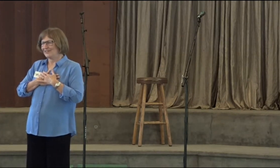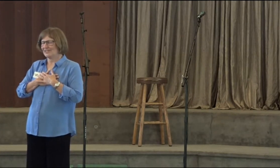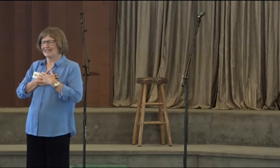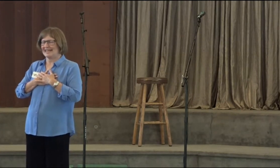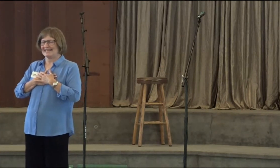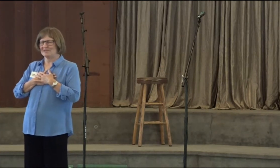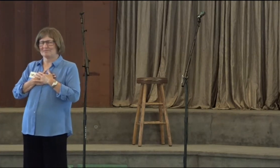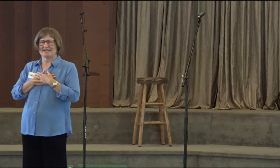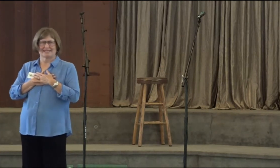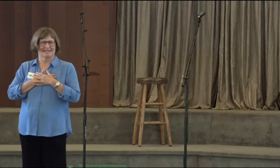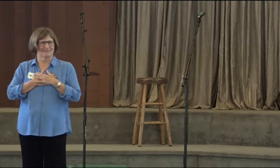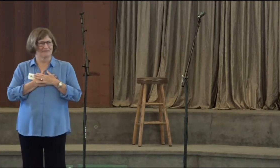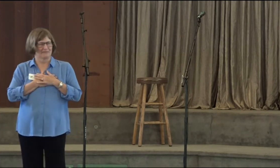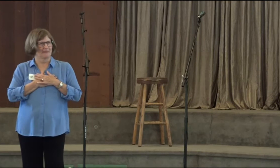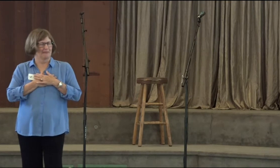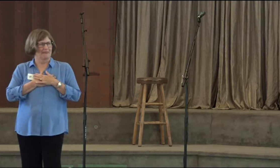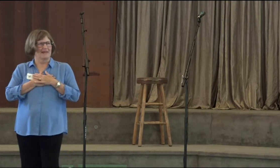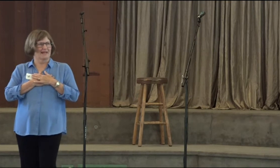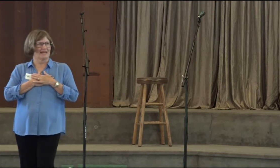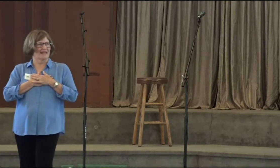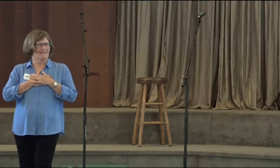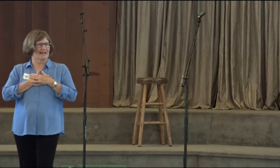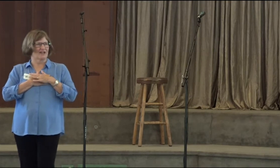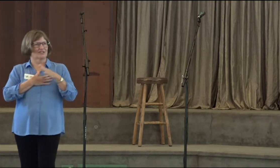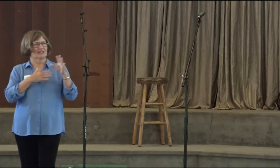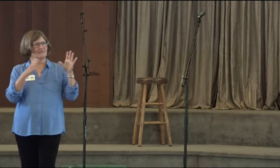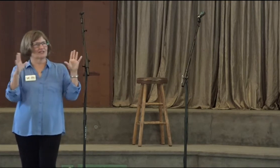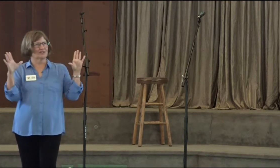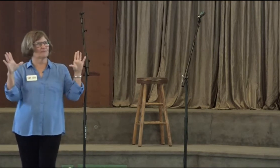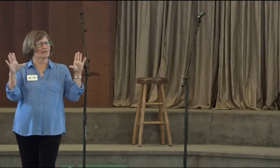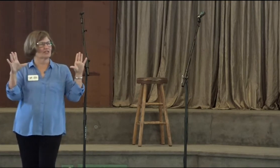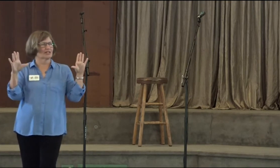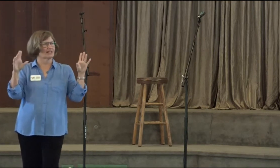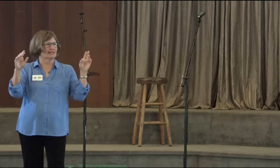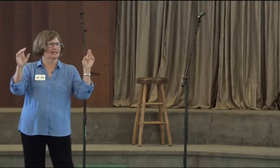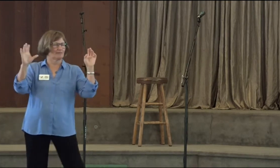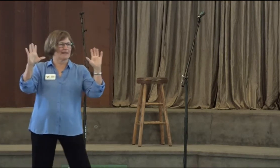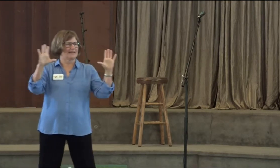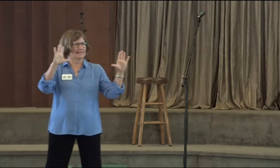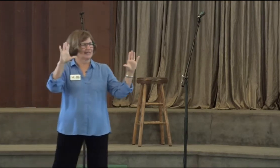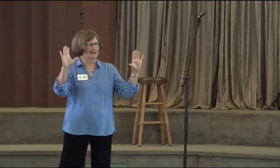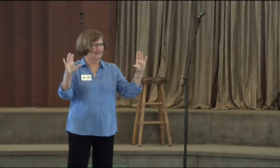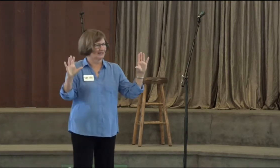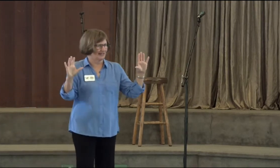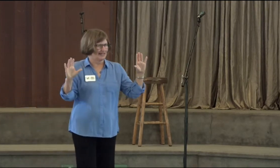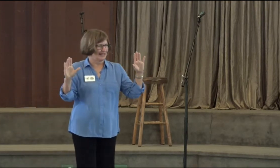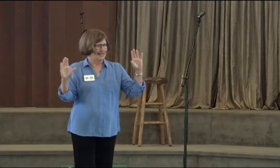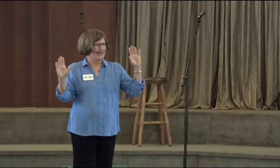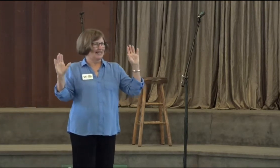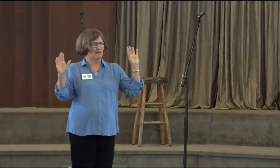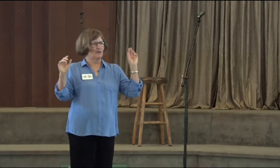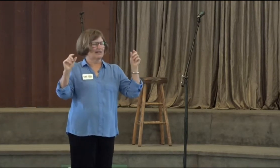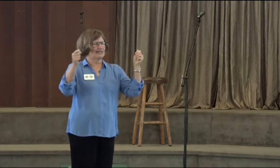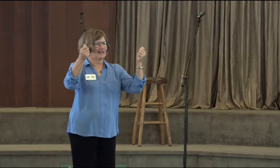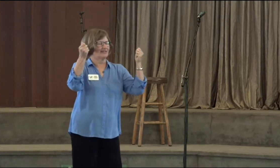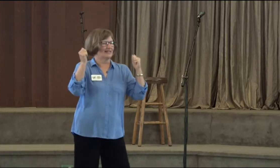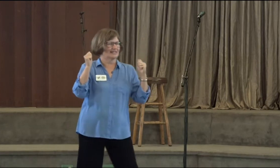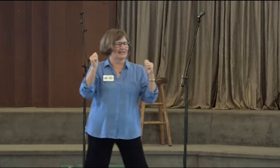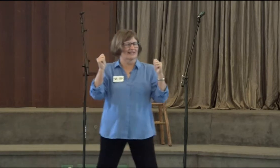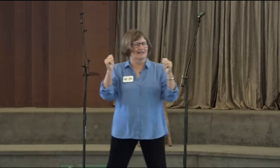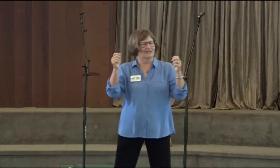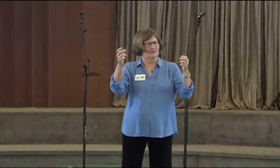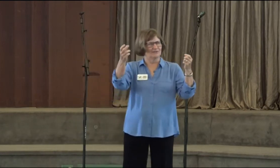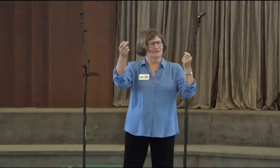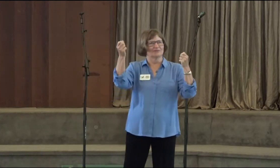There's a Gaelic blessing that I have. I actually loved it so much that I did a painting of it. And I brought it down